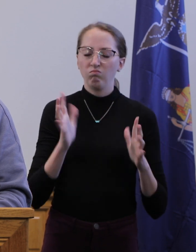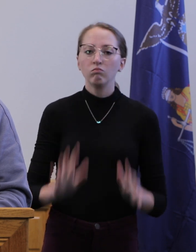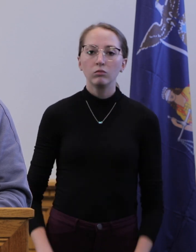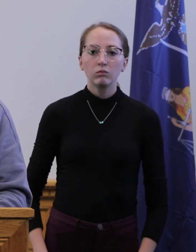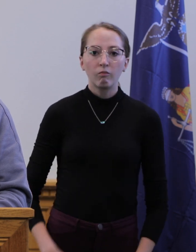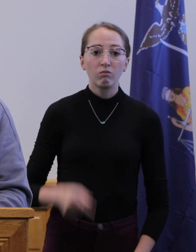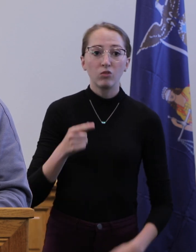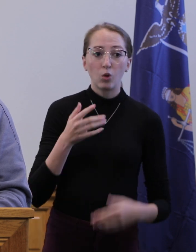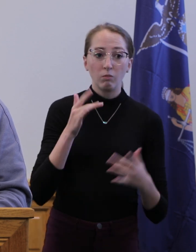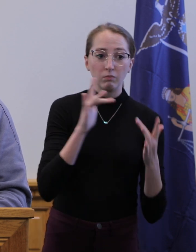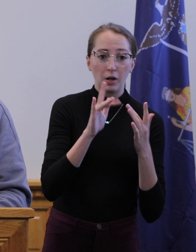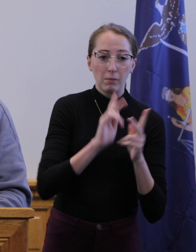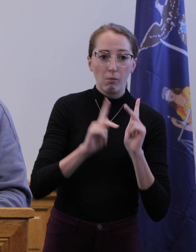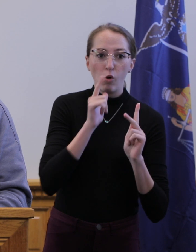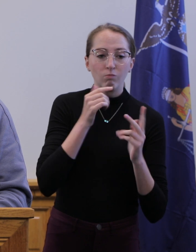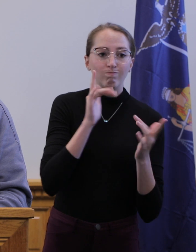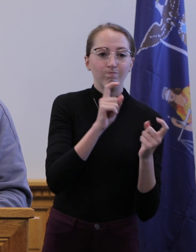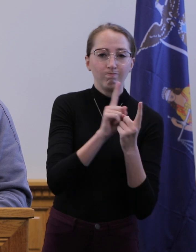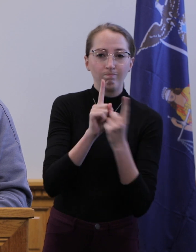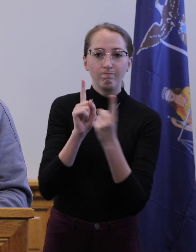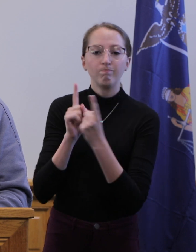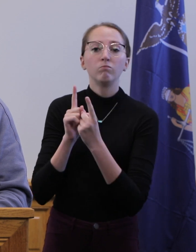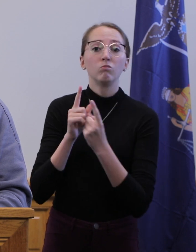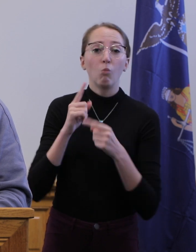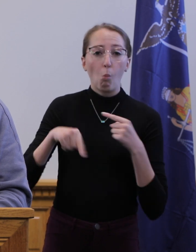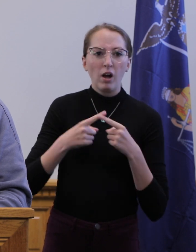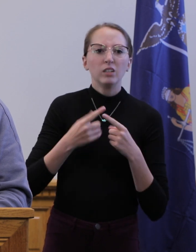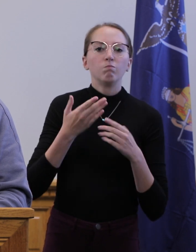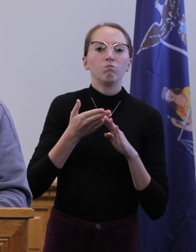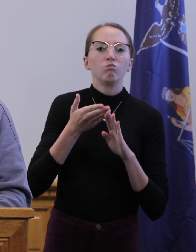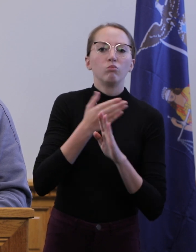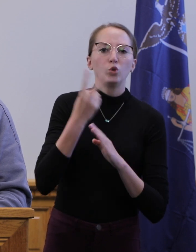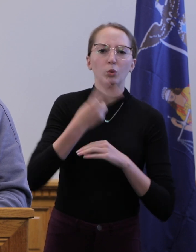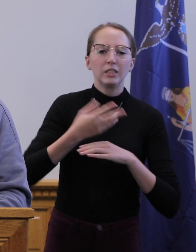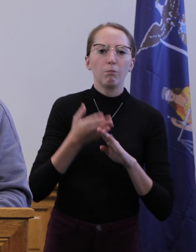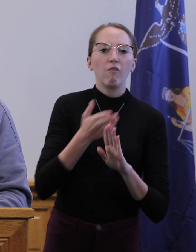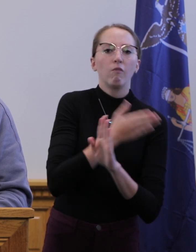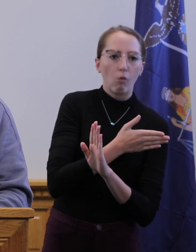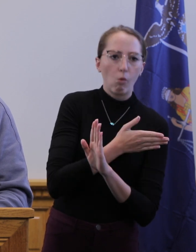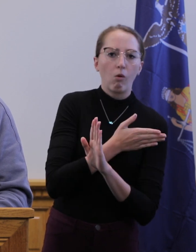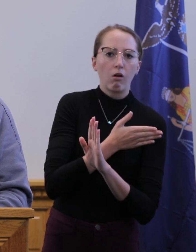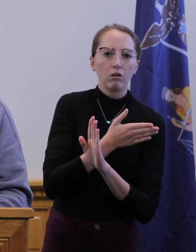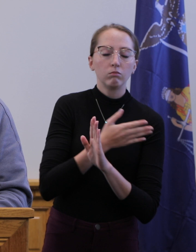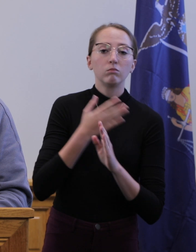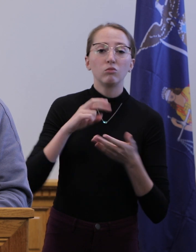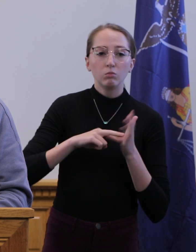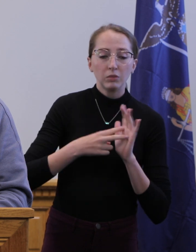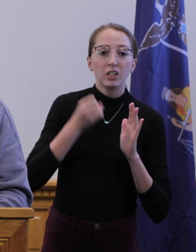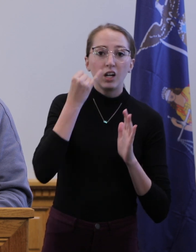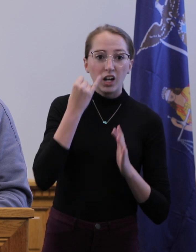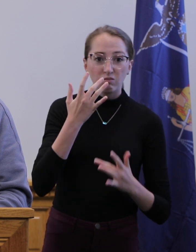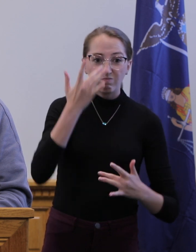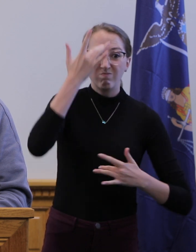to symptom onset for symptomatic positive patients or two days before testing for asymptomatic positive patients